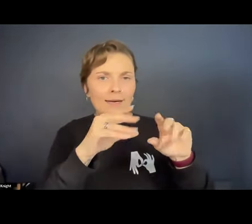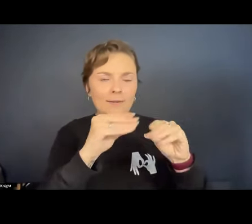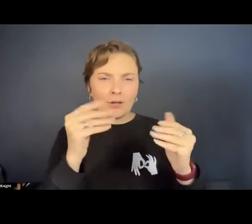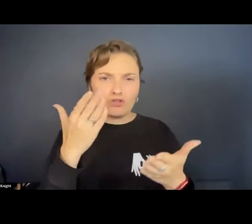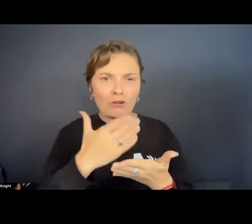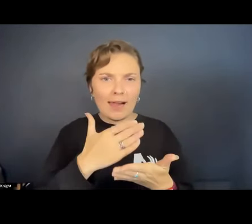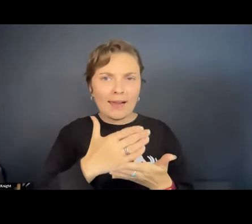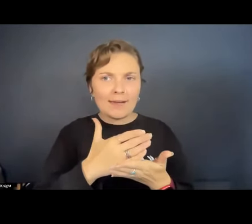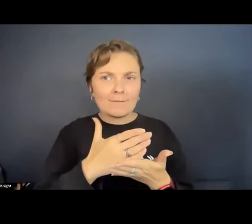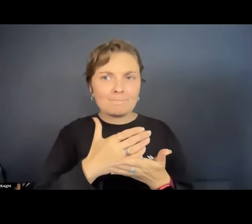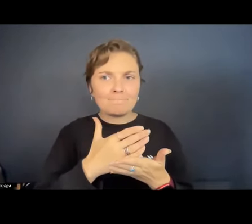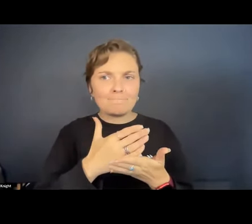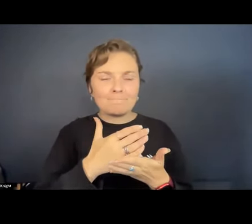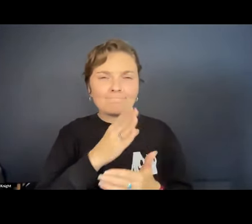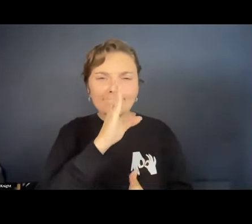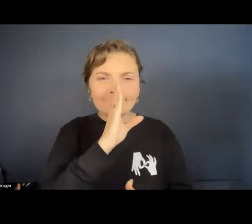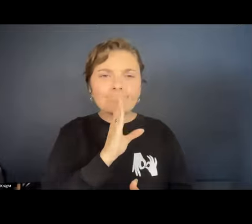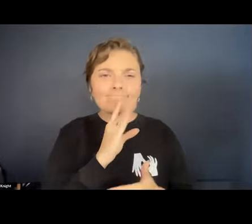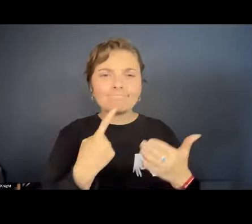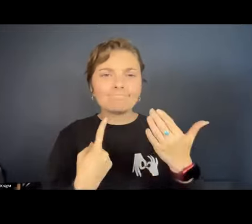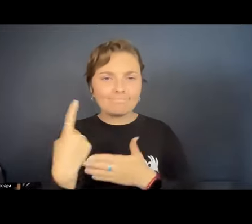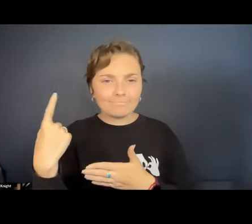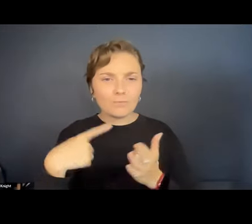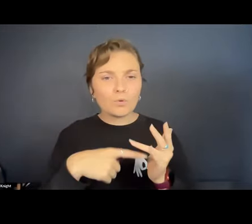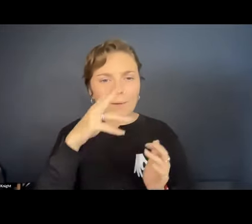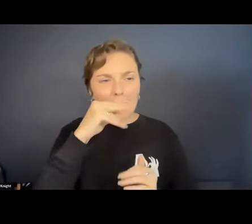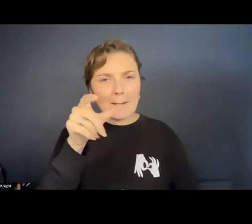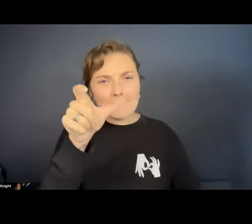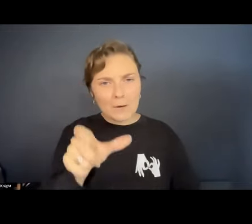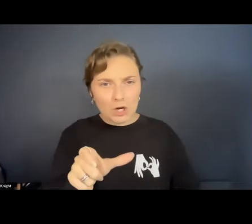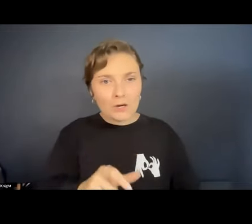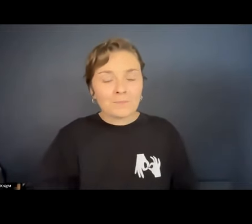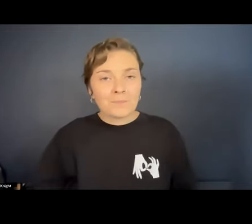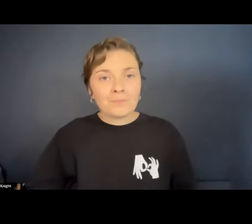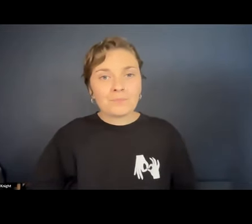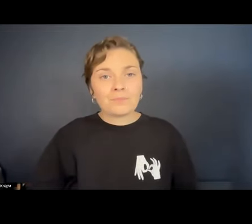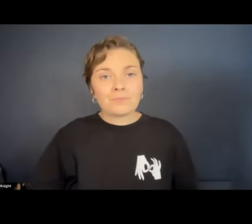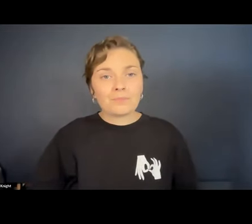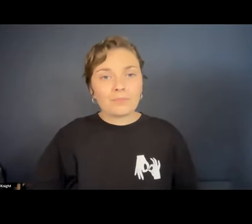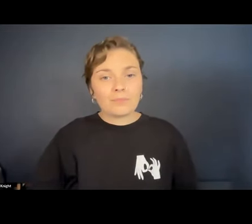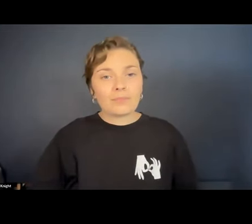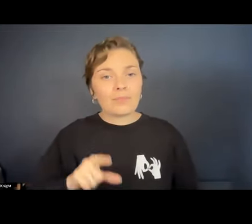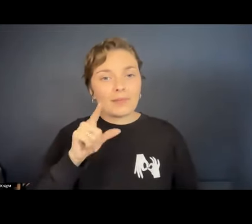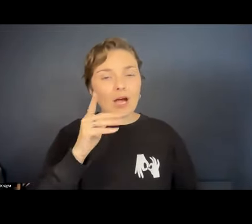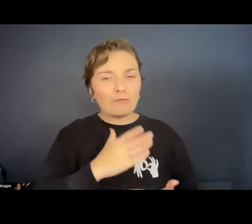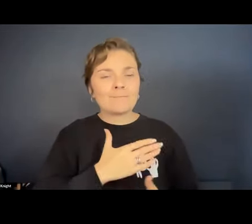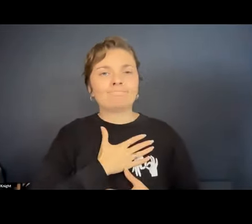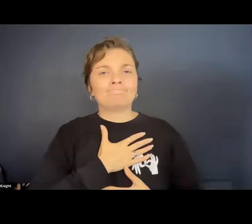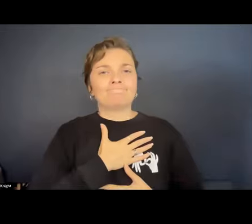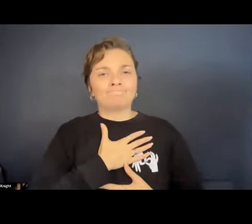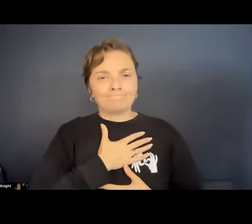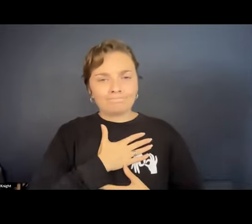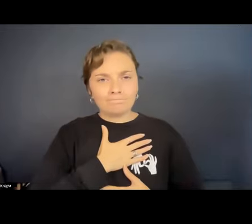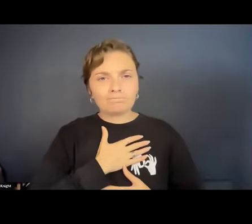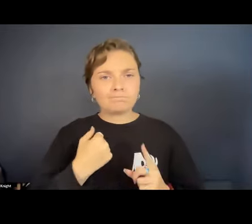sad happened to a young person that really touched me and